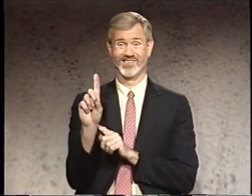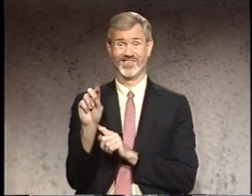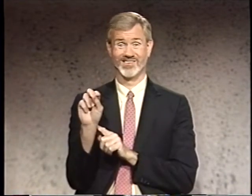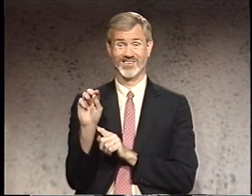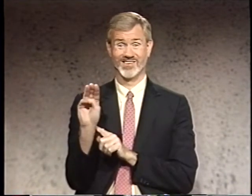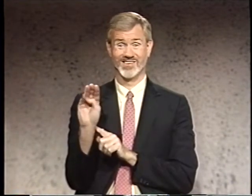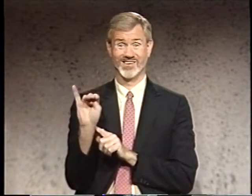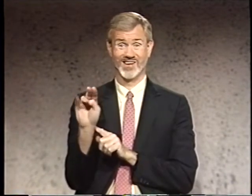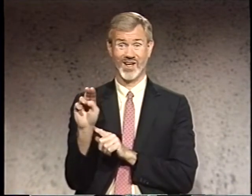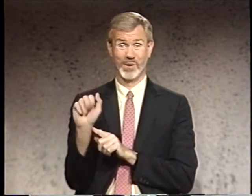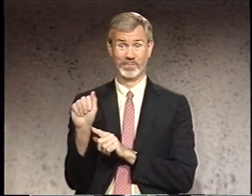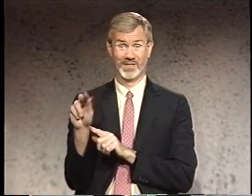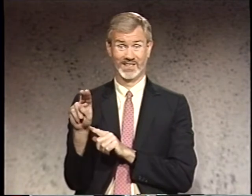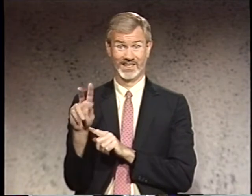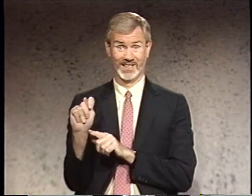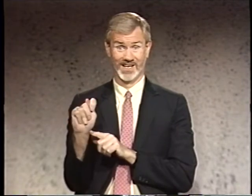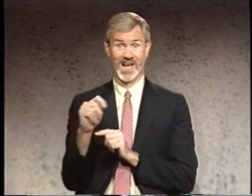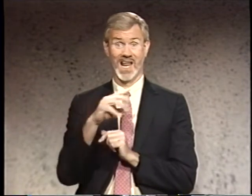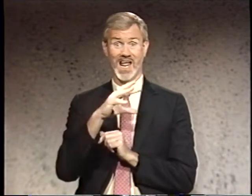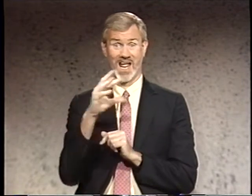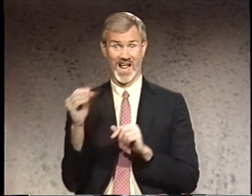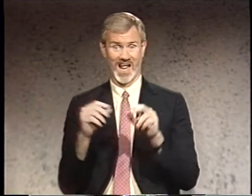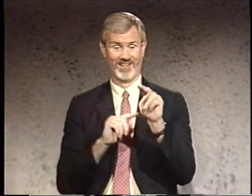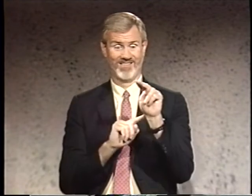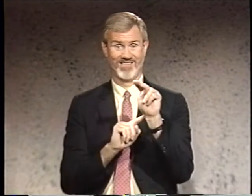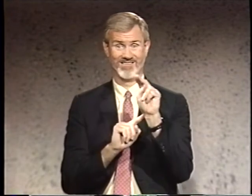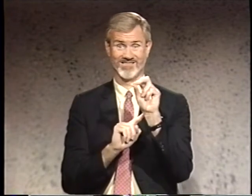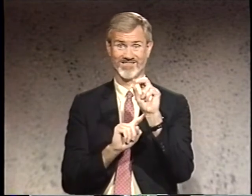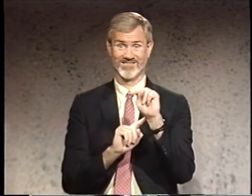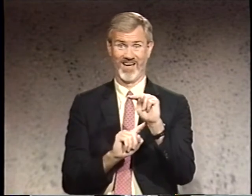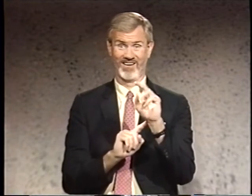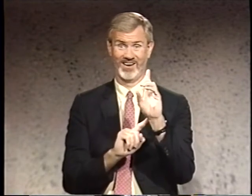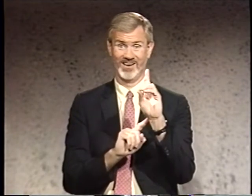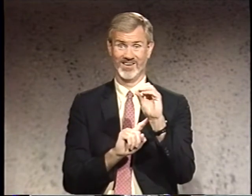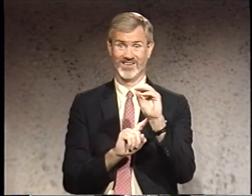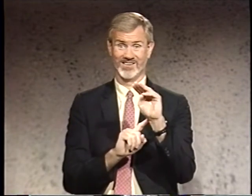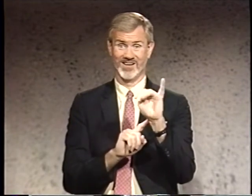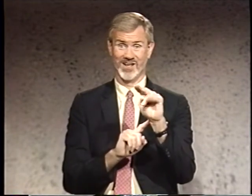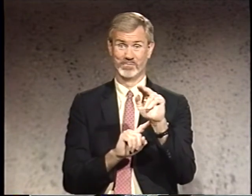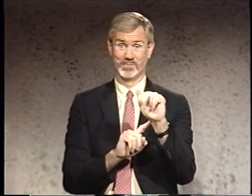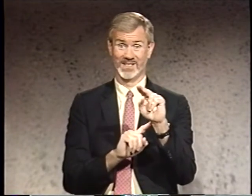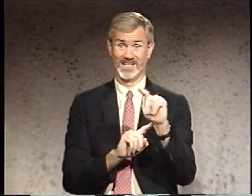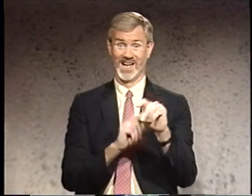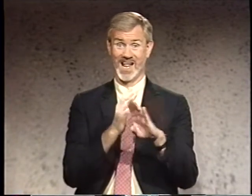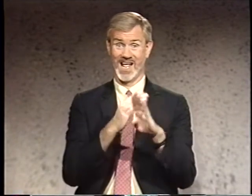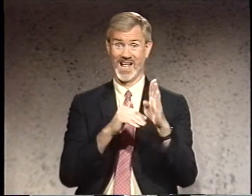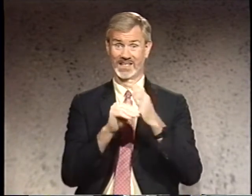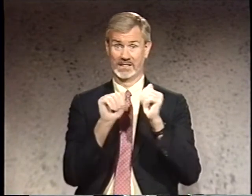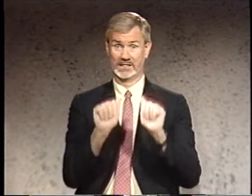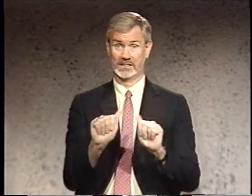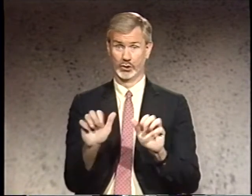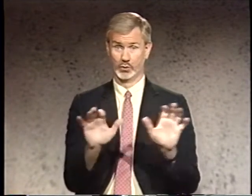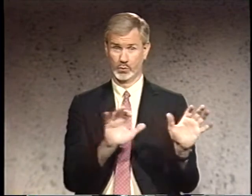dominant and non-dominant hand can do.